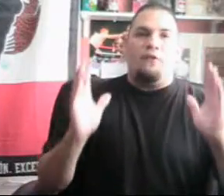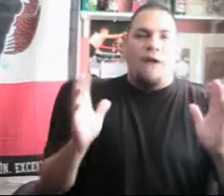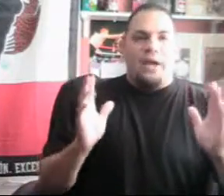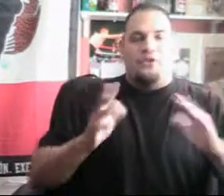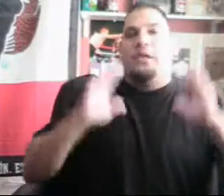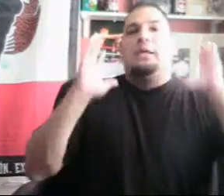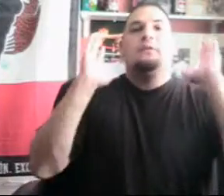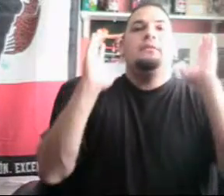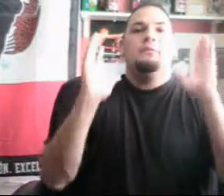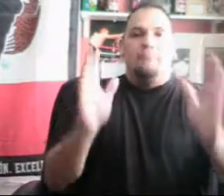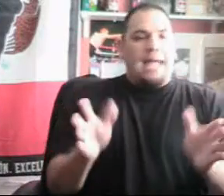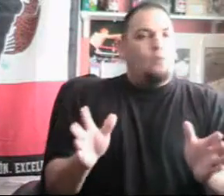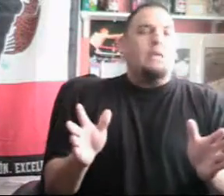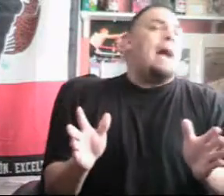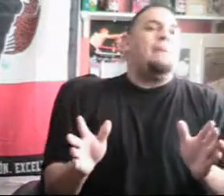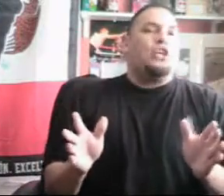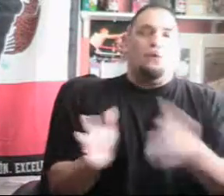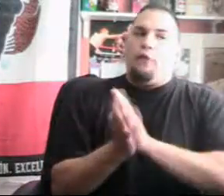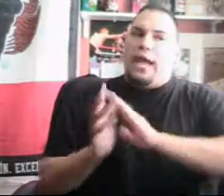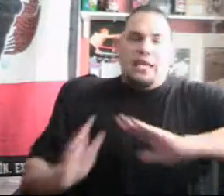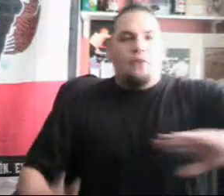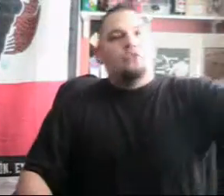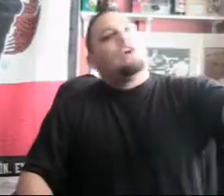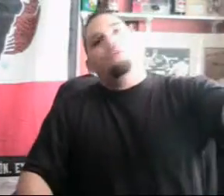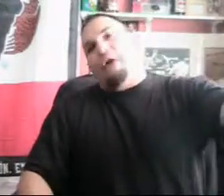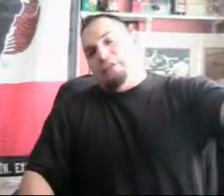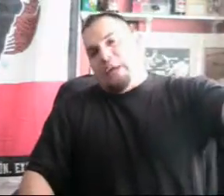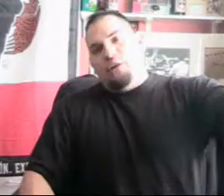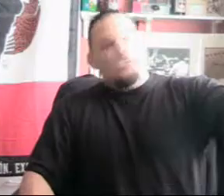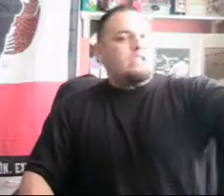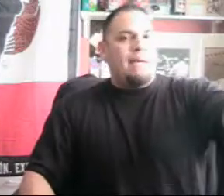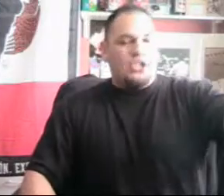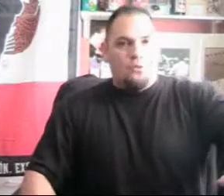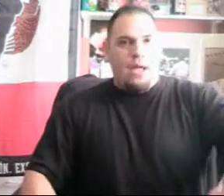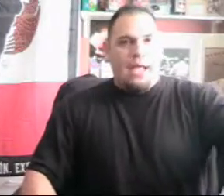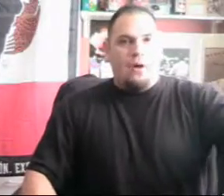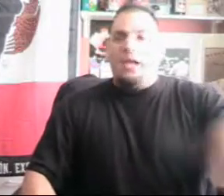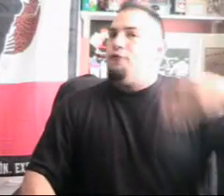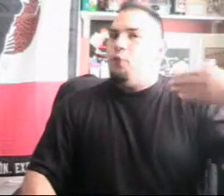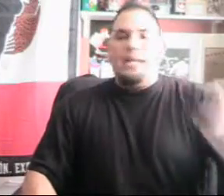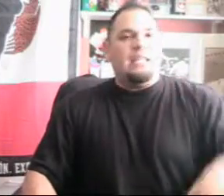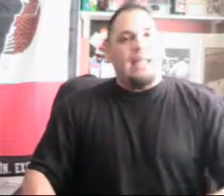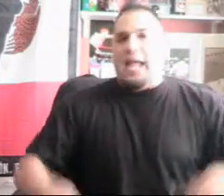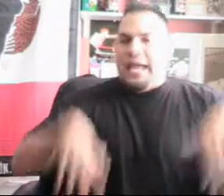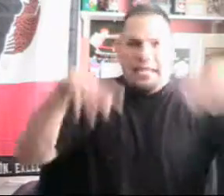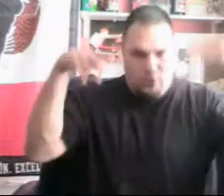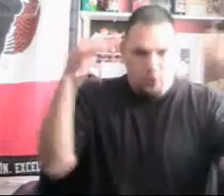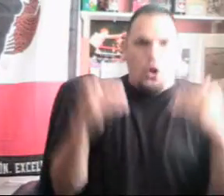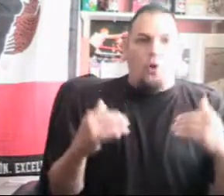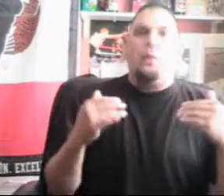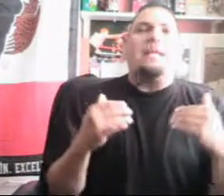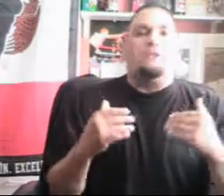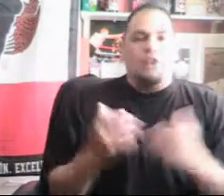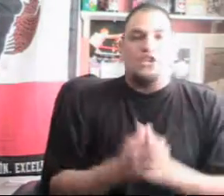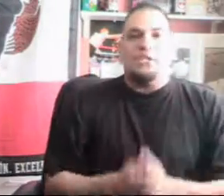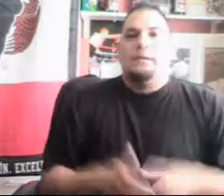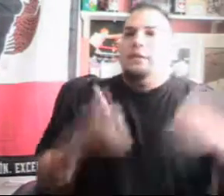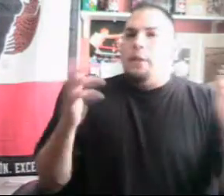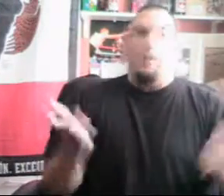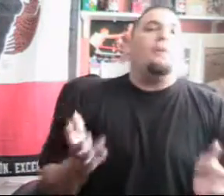fighters. Because Manny would not be good for any of those other fighters that we just mentioned right now. And if you're in any of those lower weight divisions, you probably